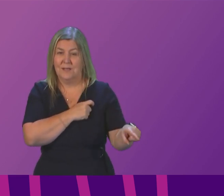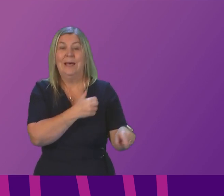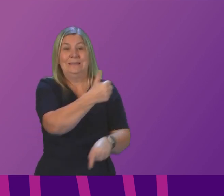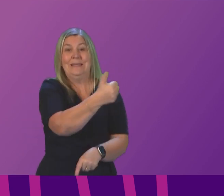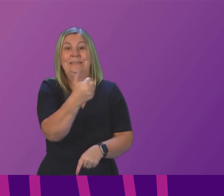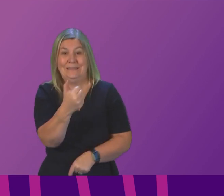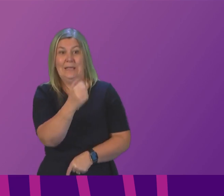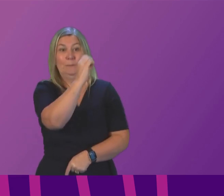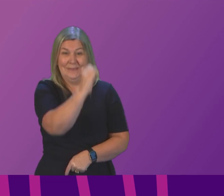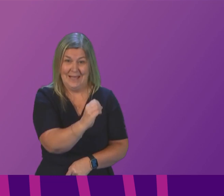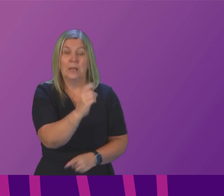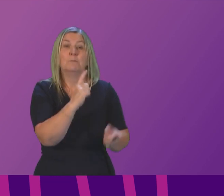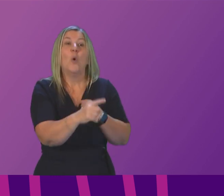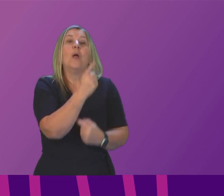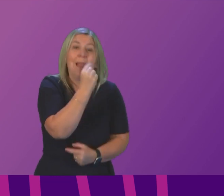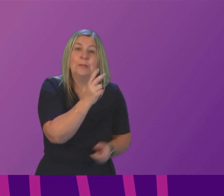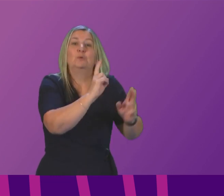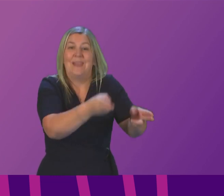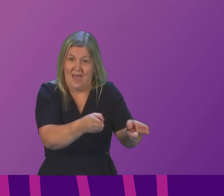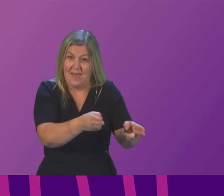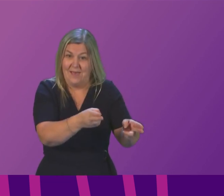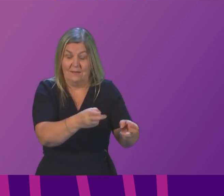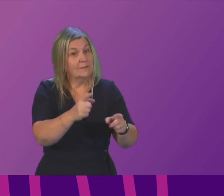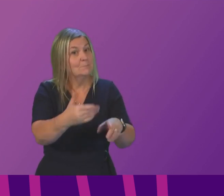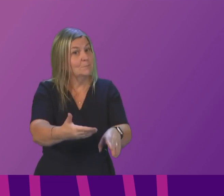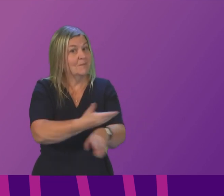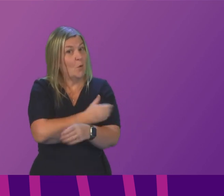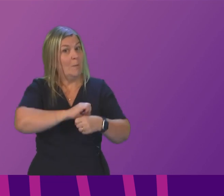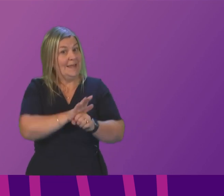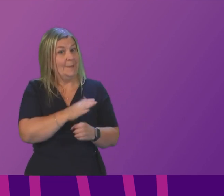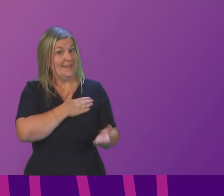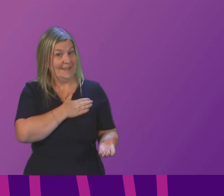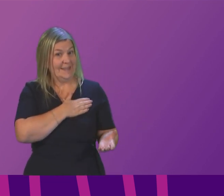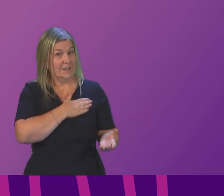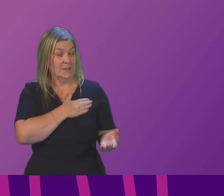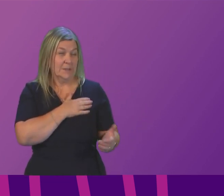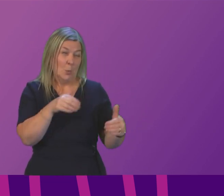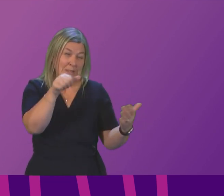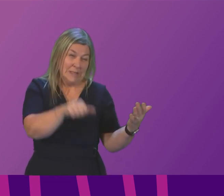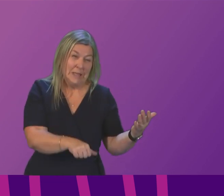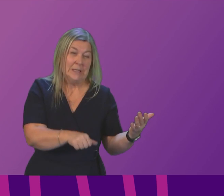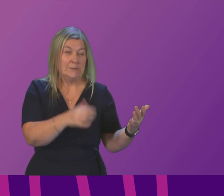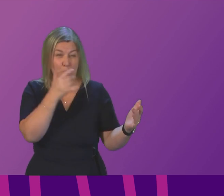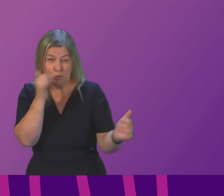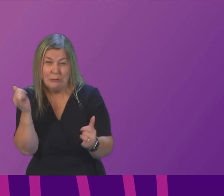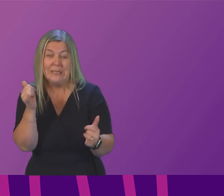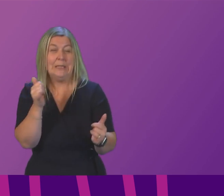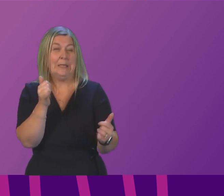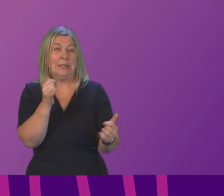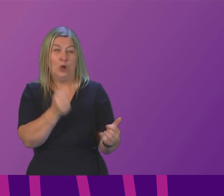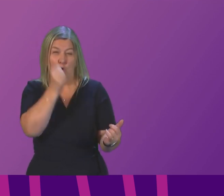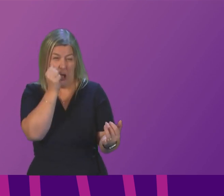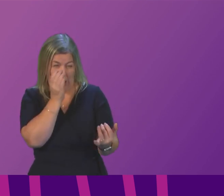to die from cancer and that's before the pandemic There is a substantial backlog in screening early detection rates are falling